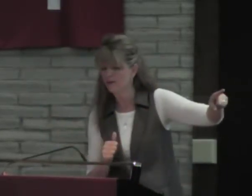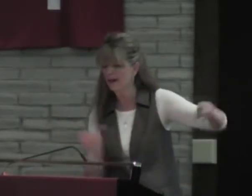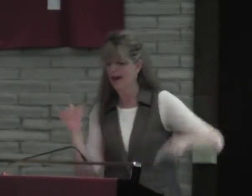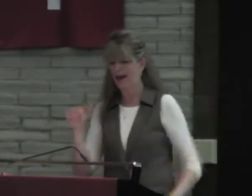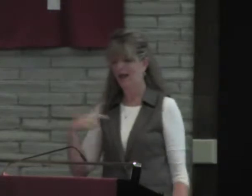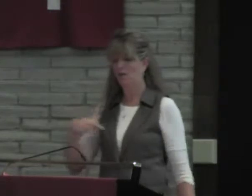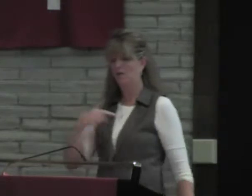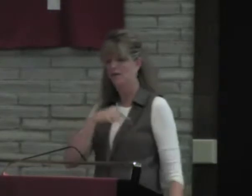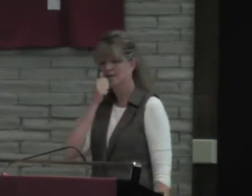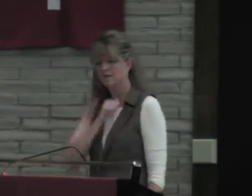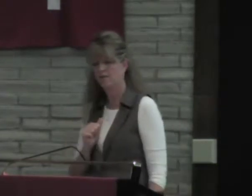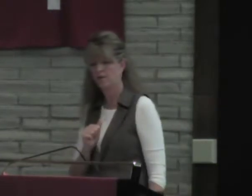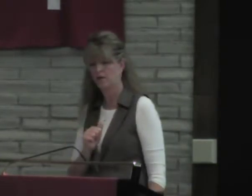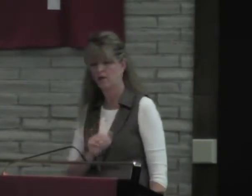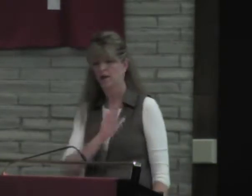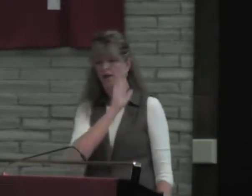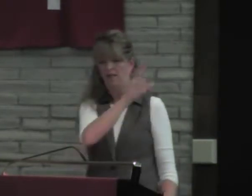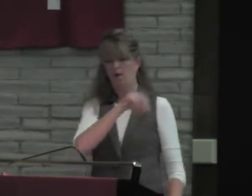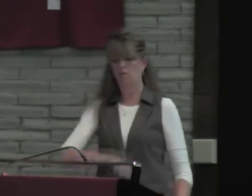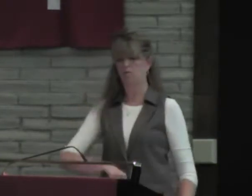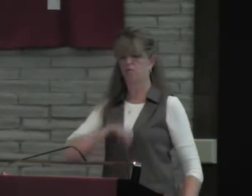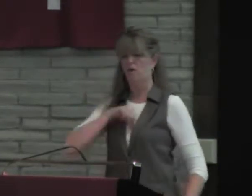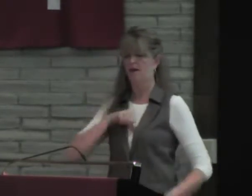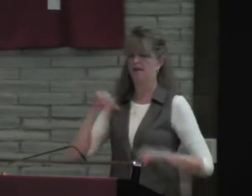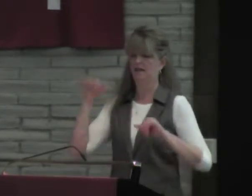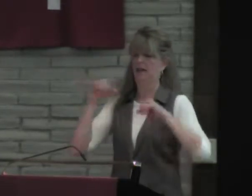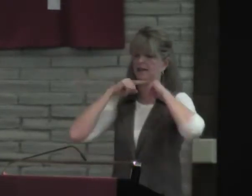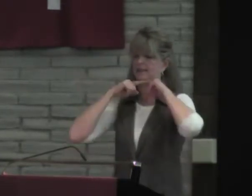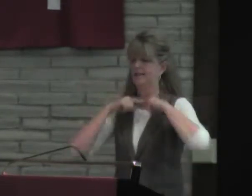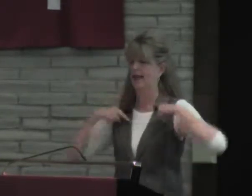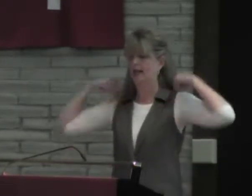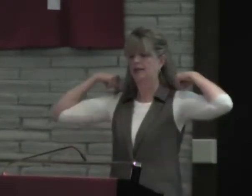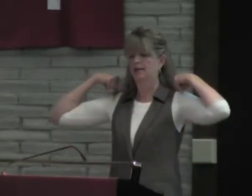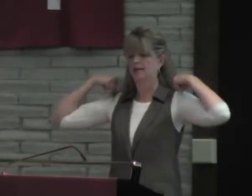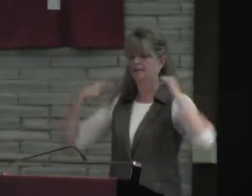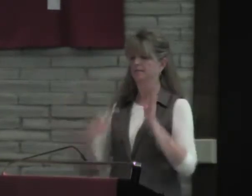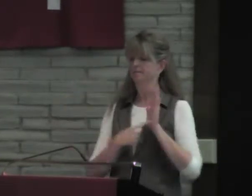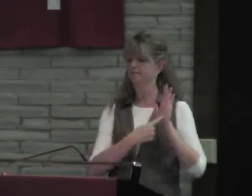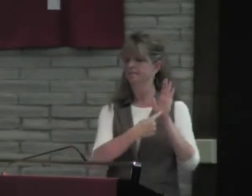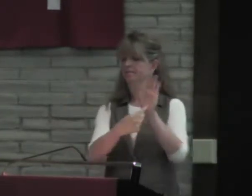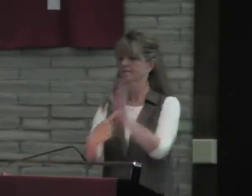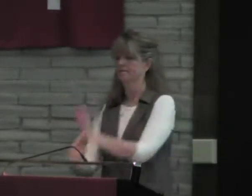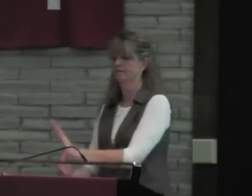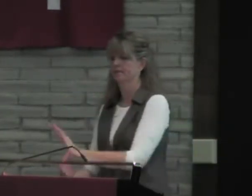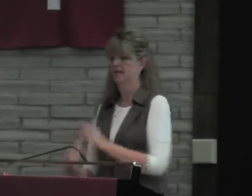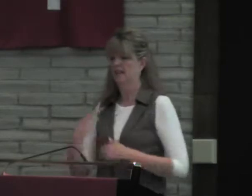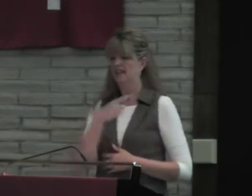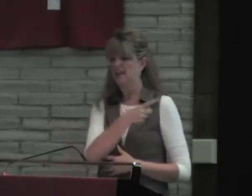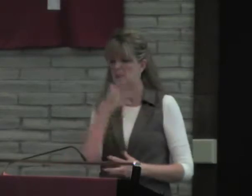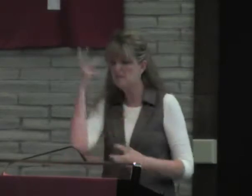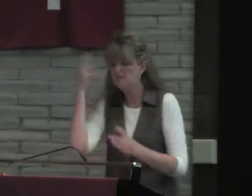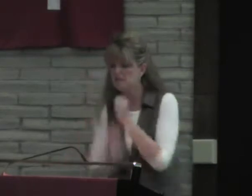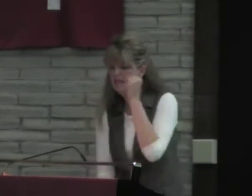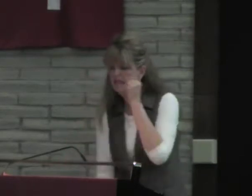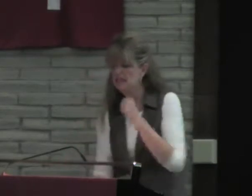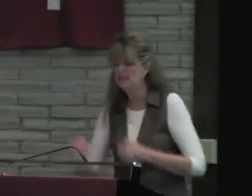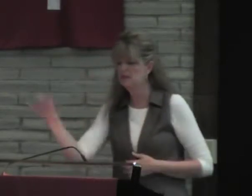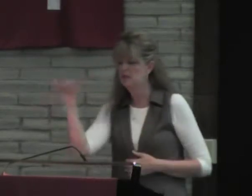burdens. They are not plagued by human ills. Therefore, pride is their necklace. They clothe themselves with violence.